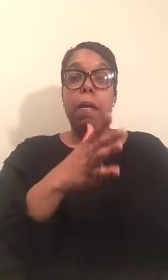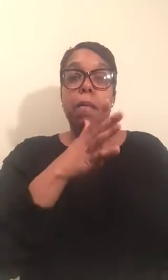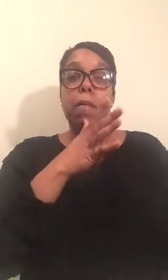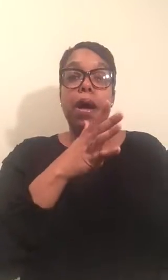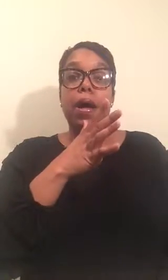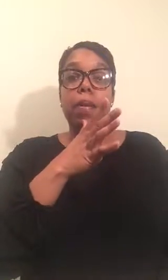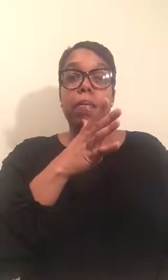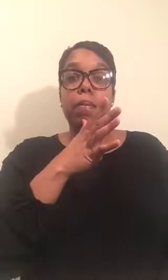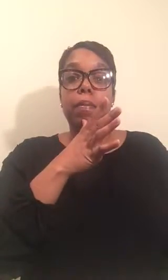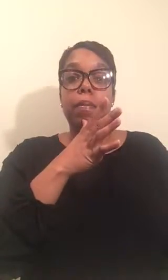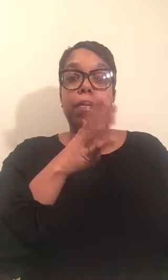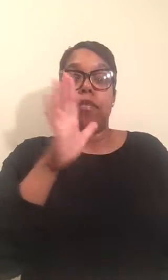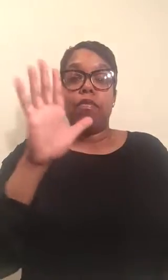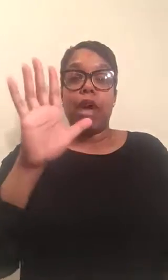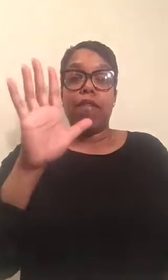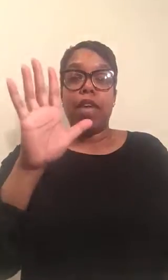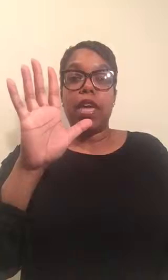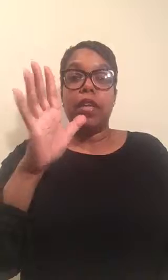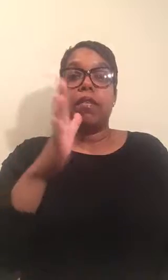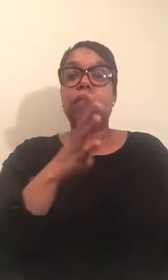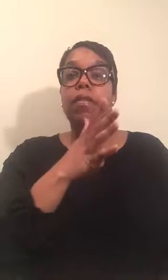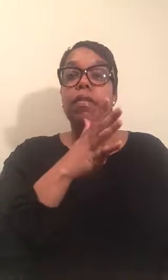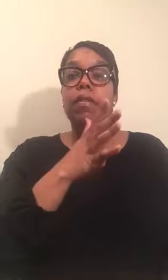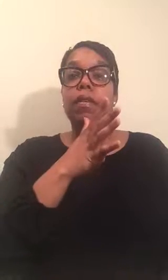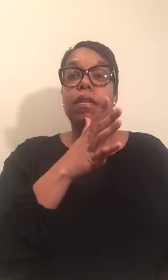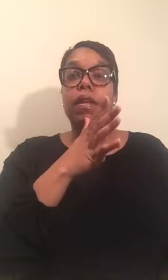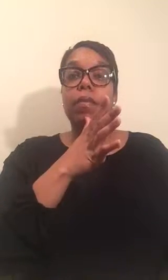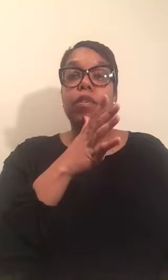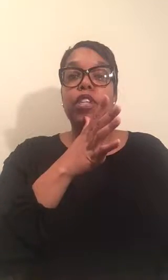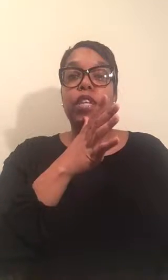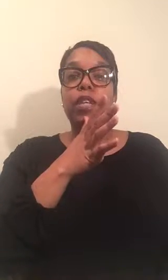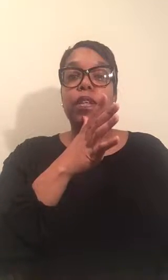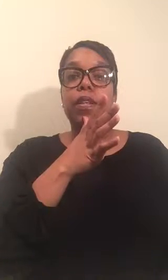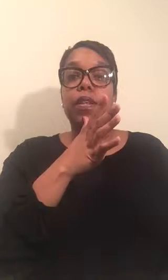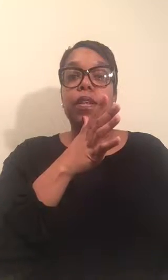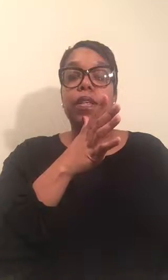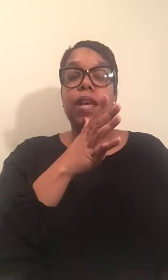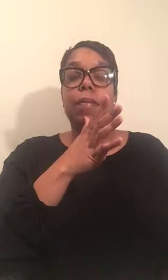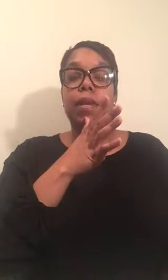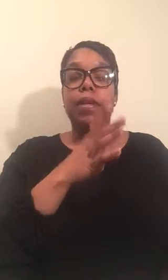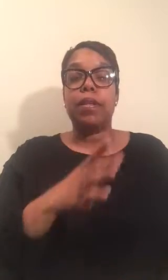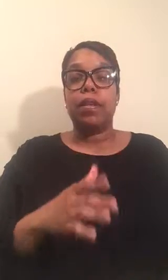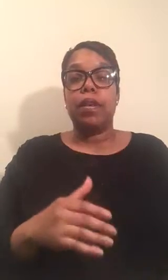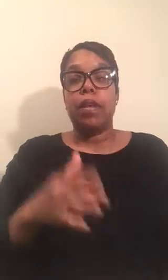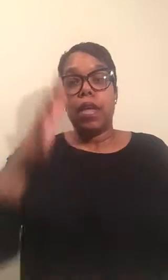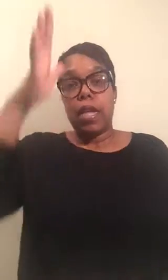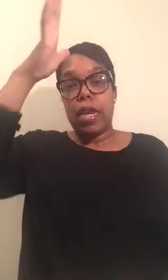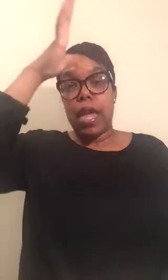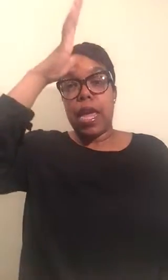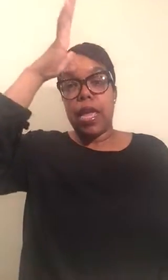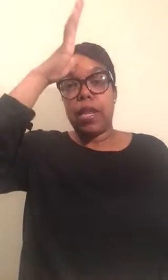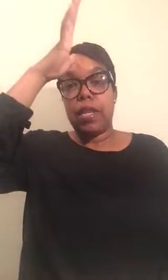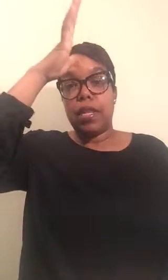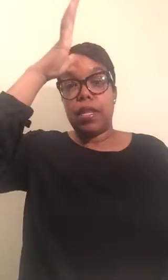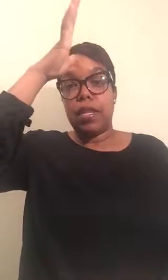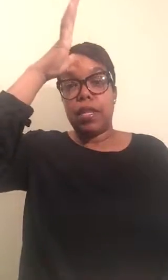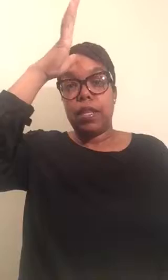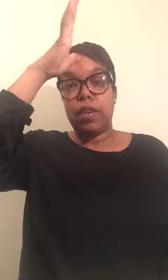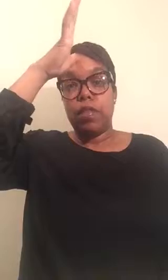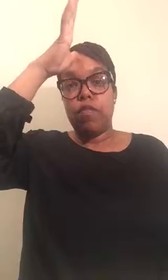Mom. Five hand. Thumb on chin. Tapping. Dad. On the